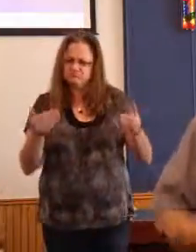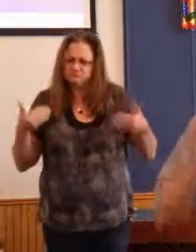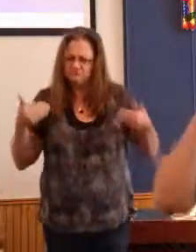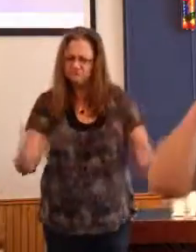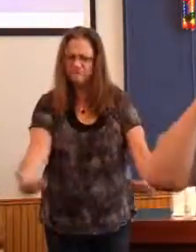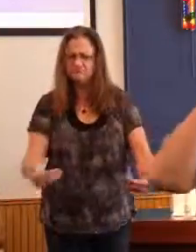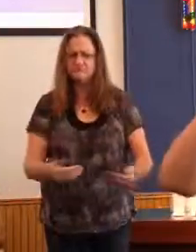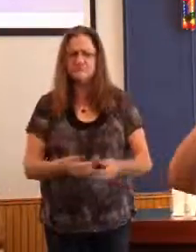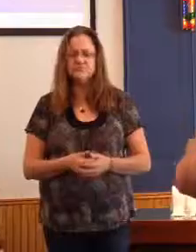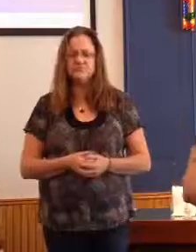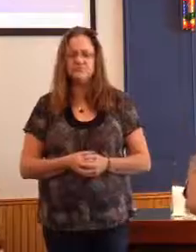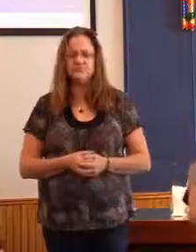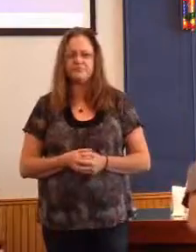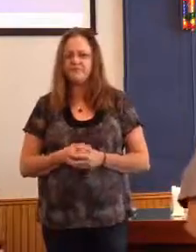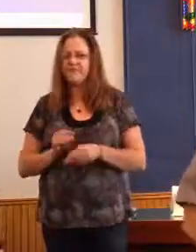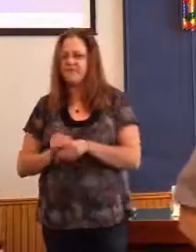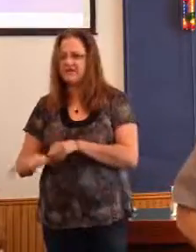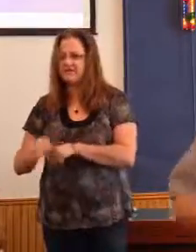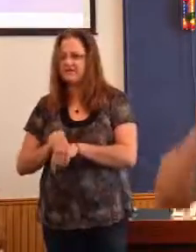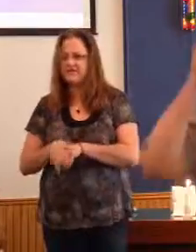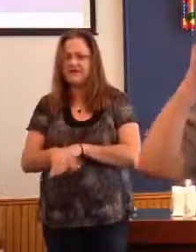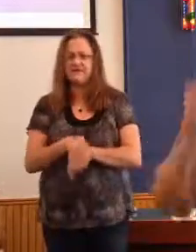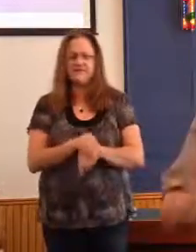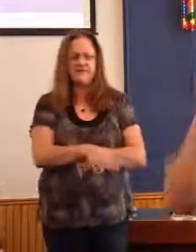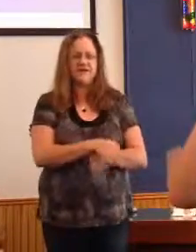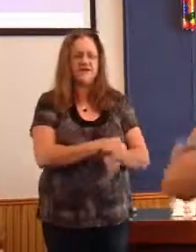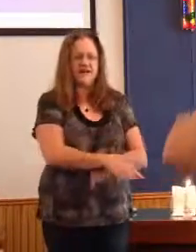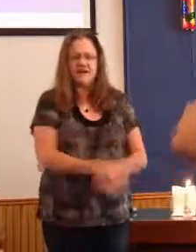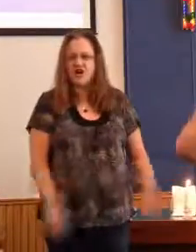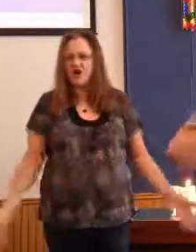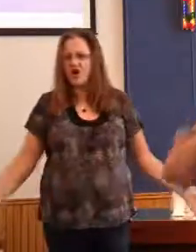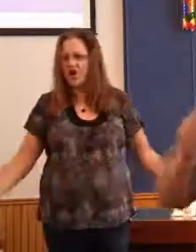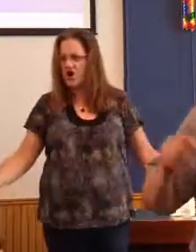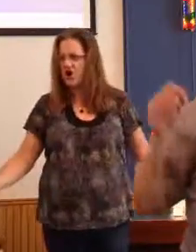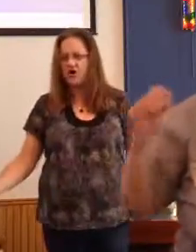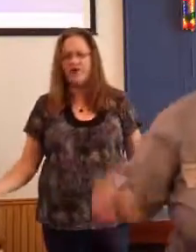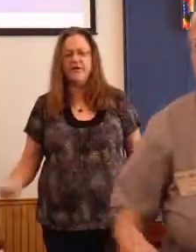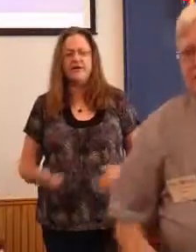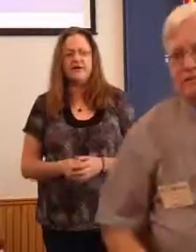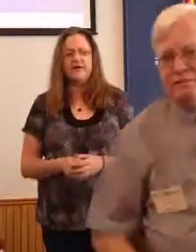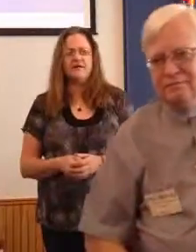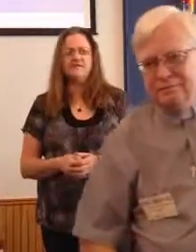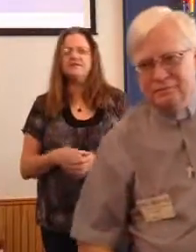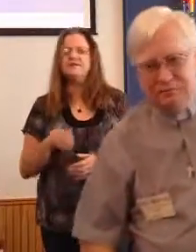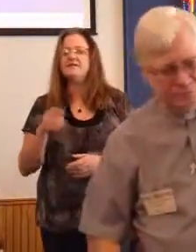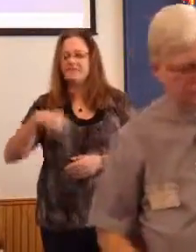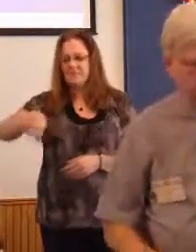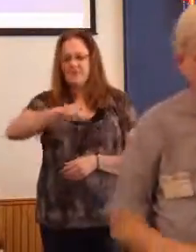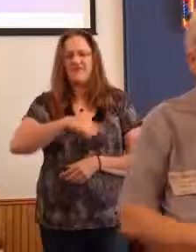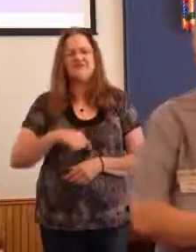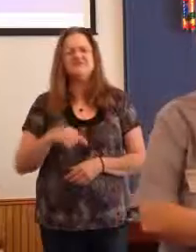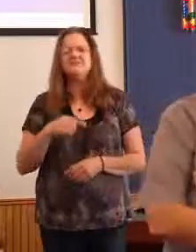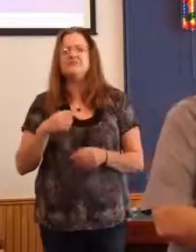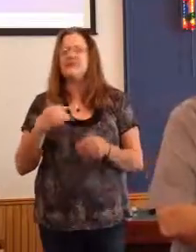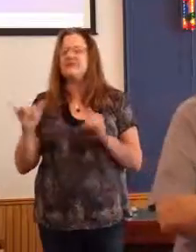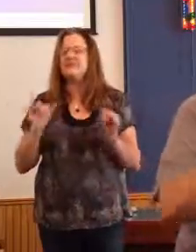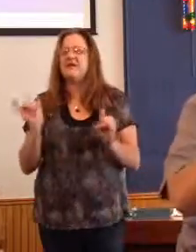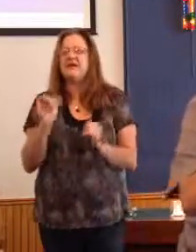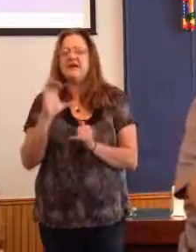Advise everybody to take a chance. And some of us aren't Caleb even then. You know, we don't